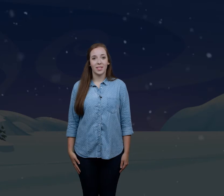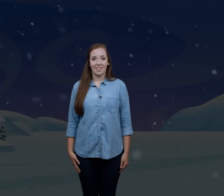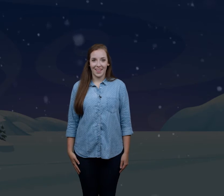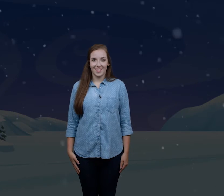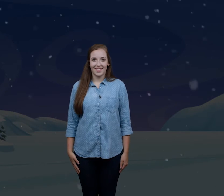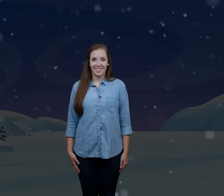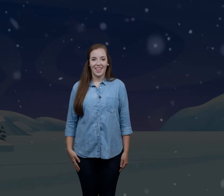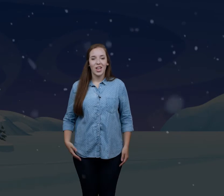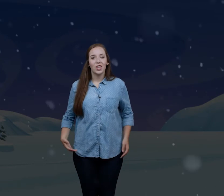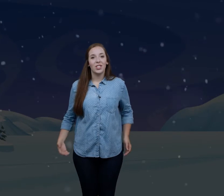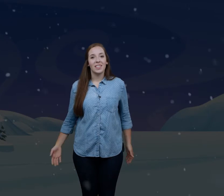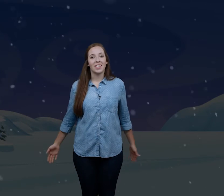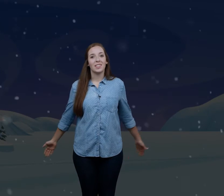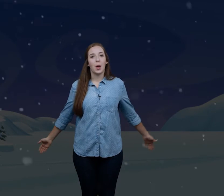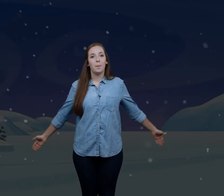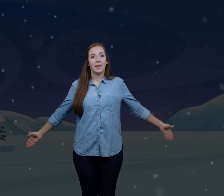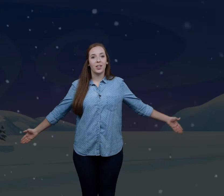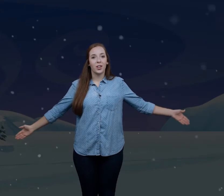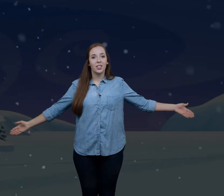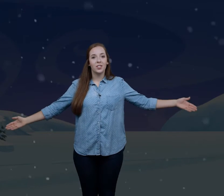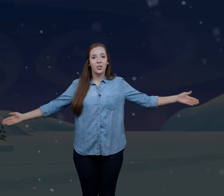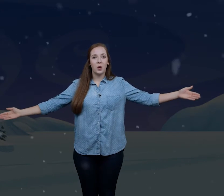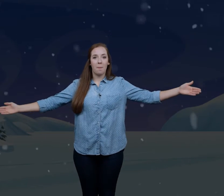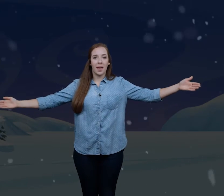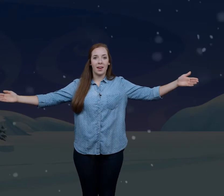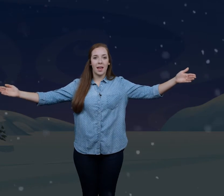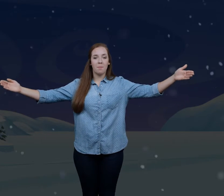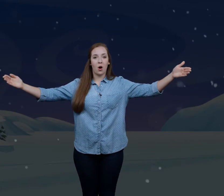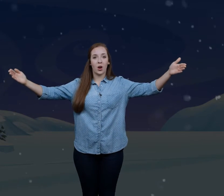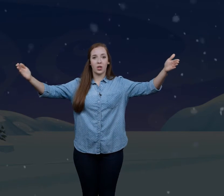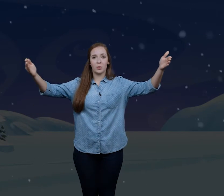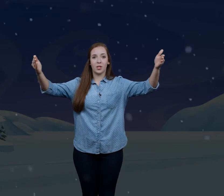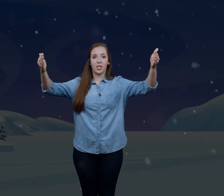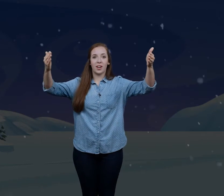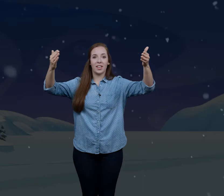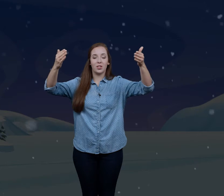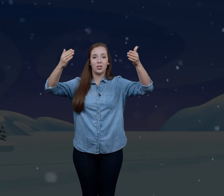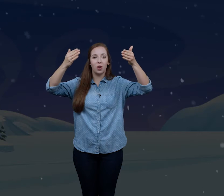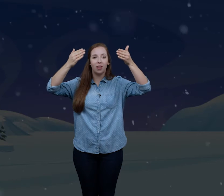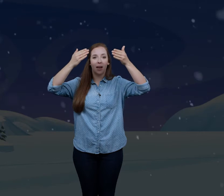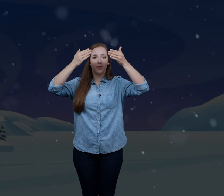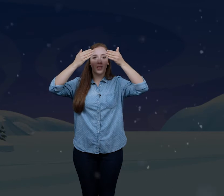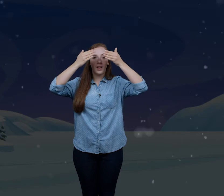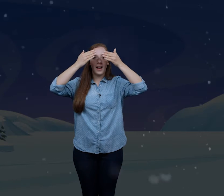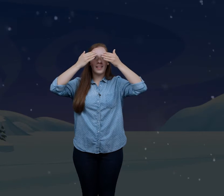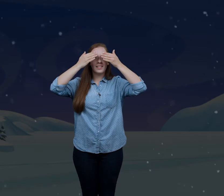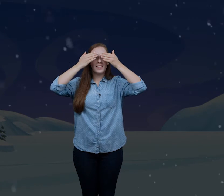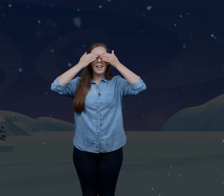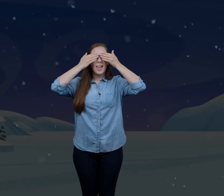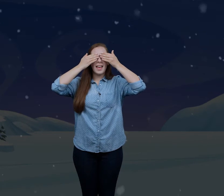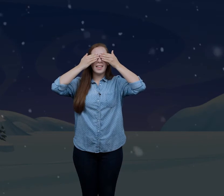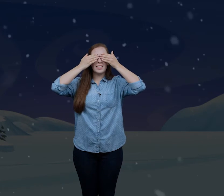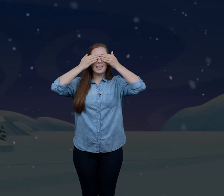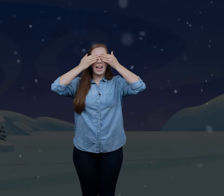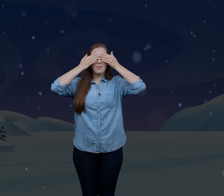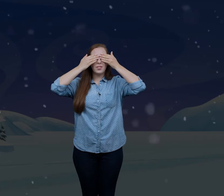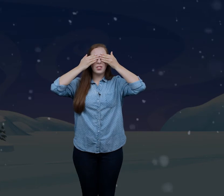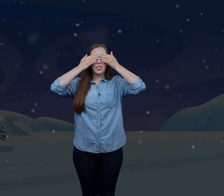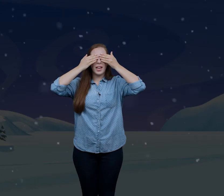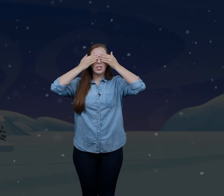like this. Jesus appeared to a man named Paul. You're just bringing your hands slowly up to your eyes. And his life was changed